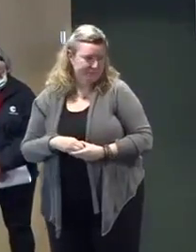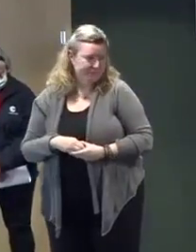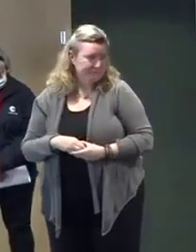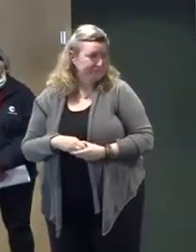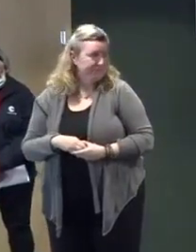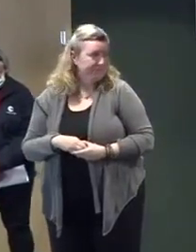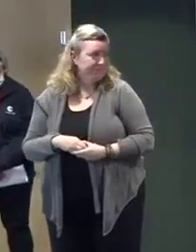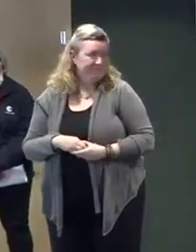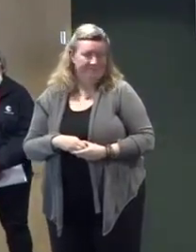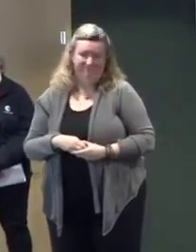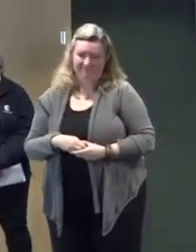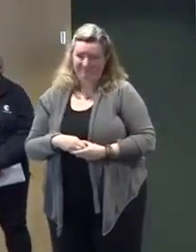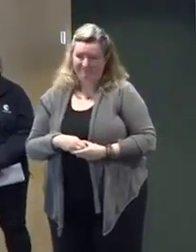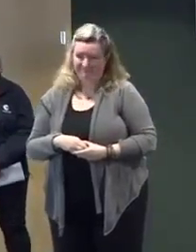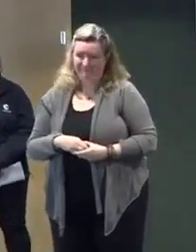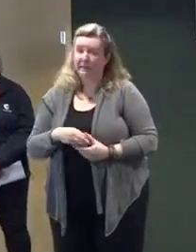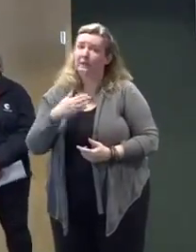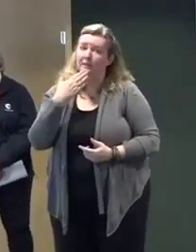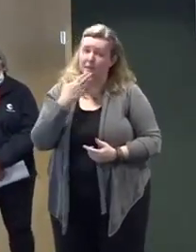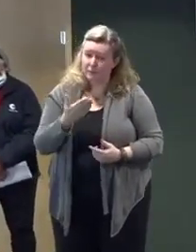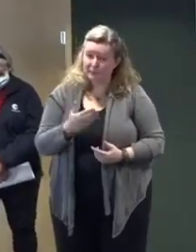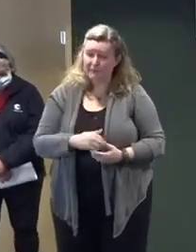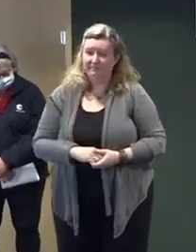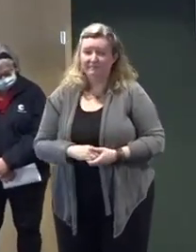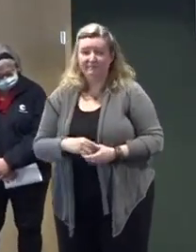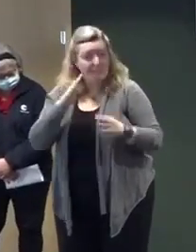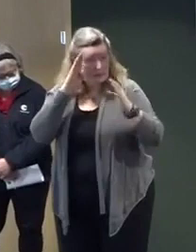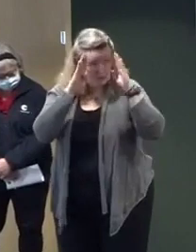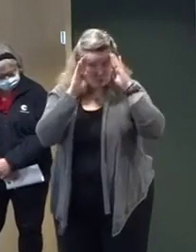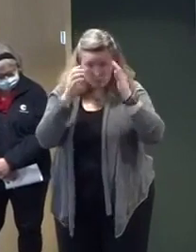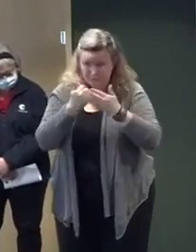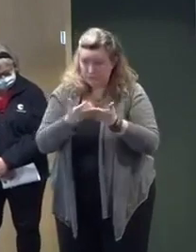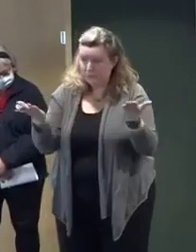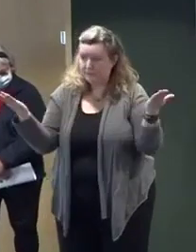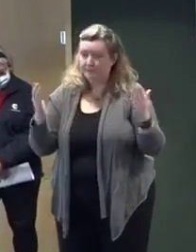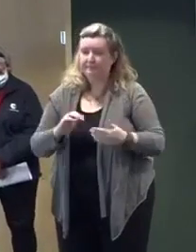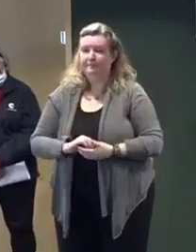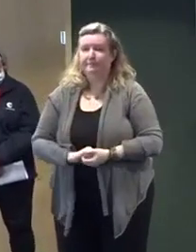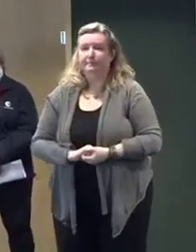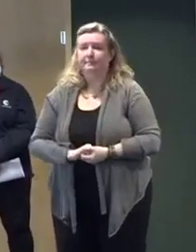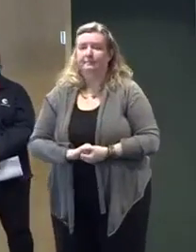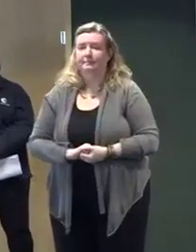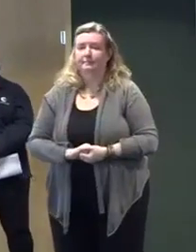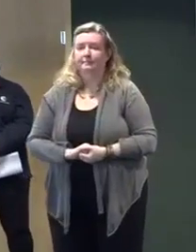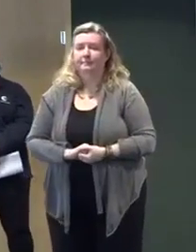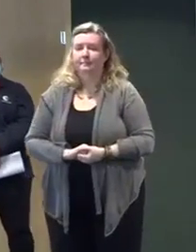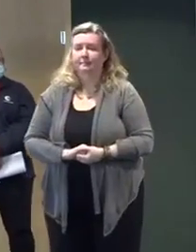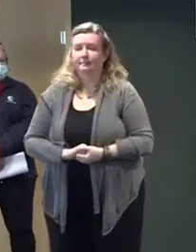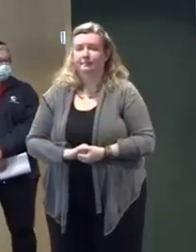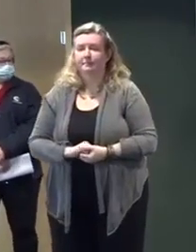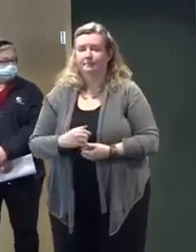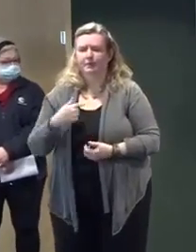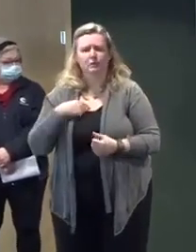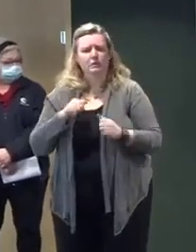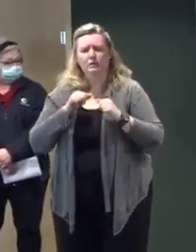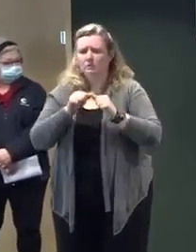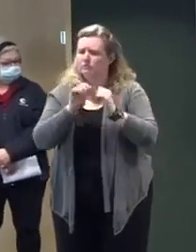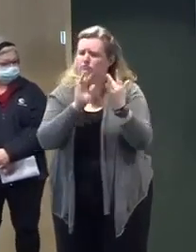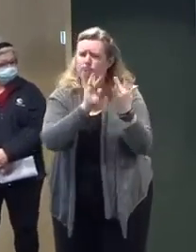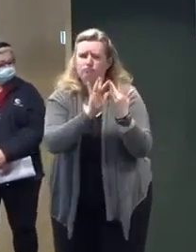Thank you, Governor, and good afternoon, everyone. We're in constant contact with our utilities